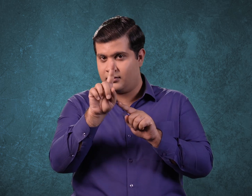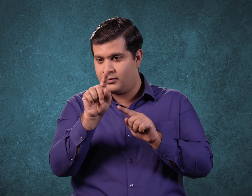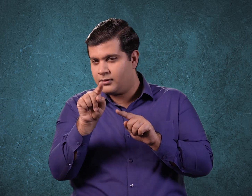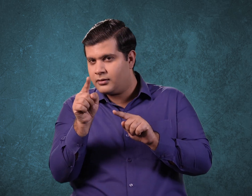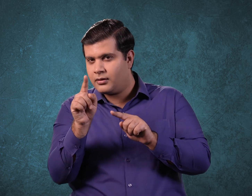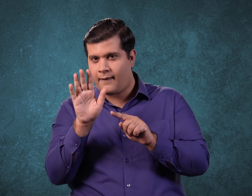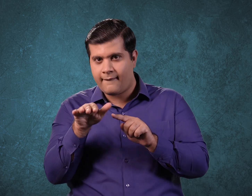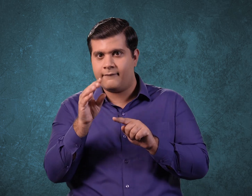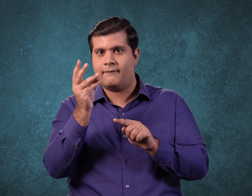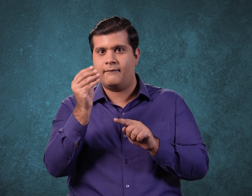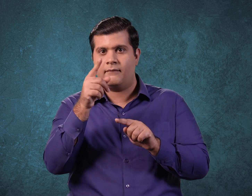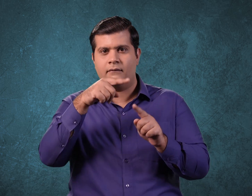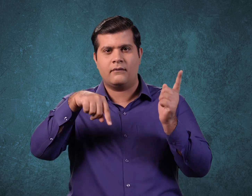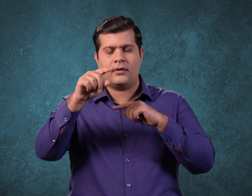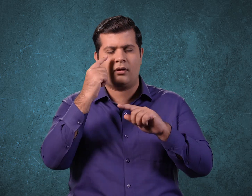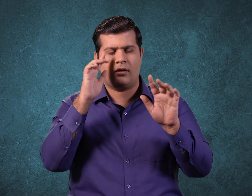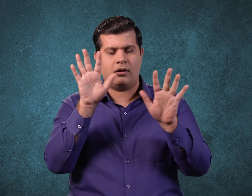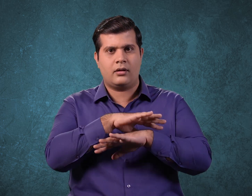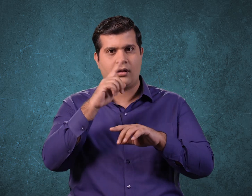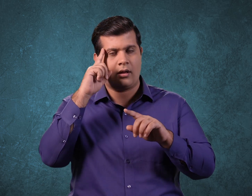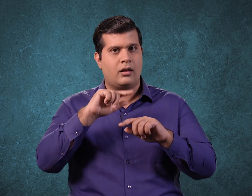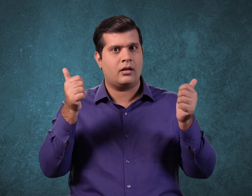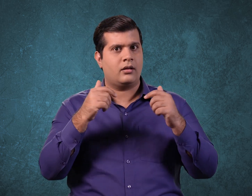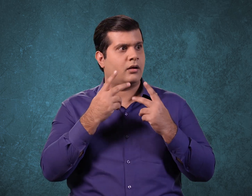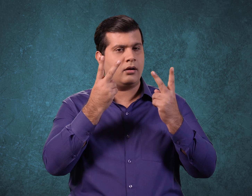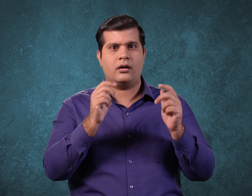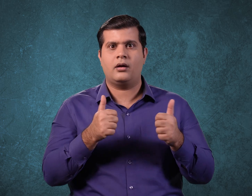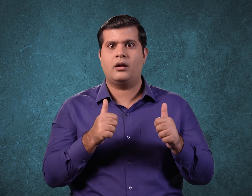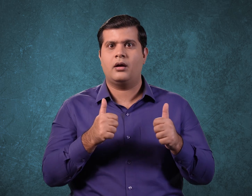a little more than 365 days. But we were never aware about this.